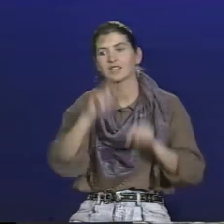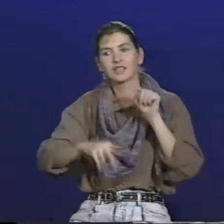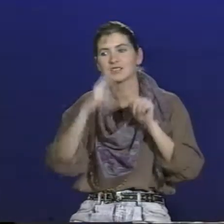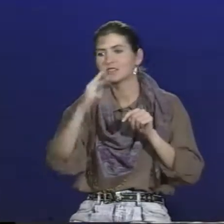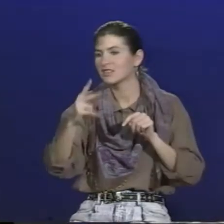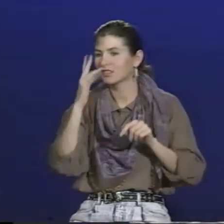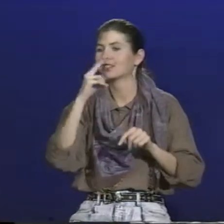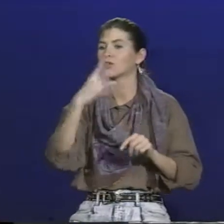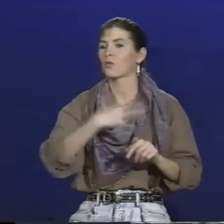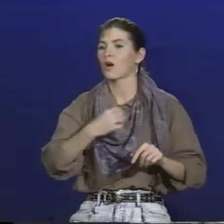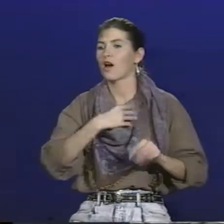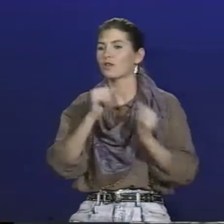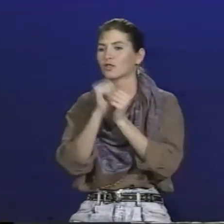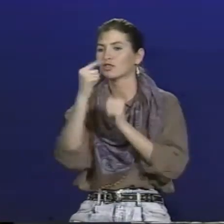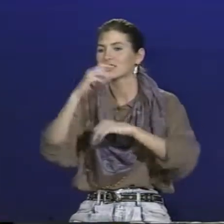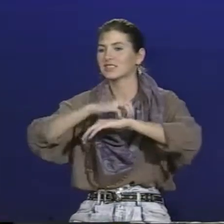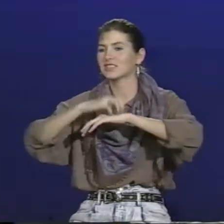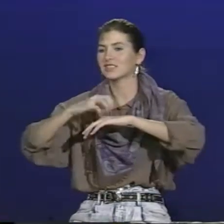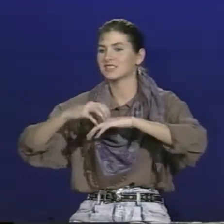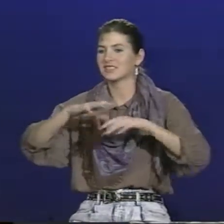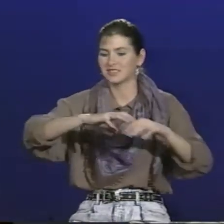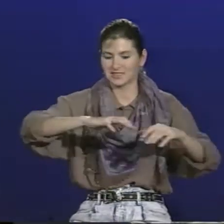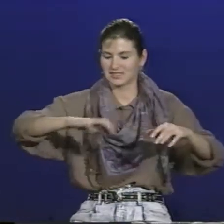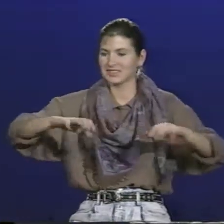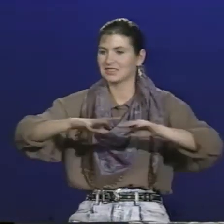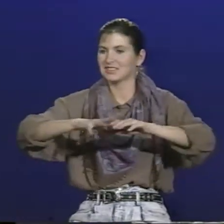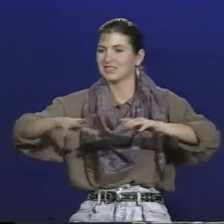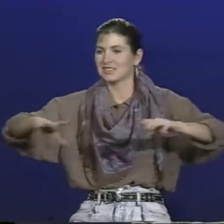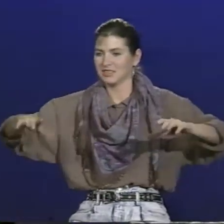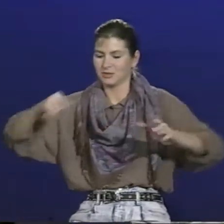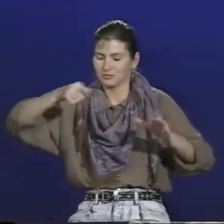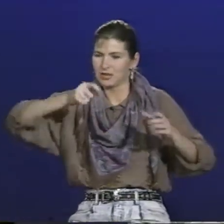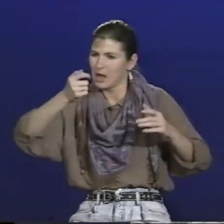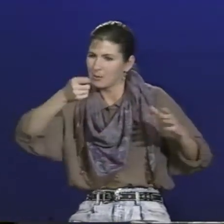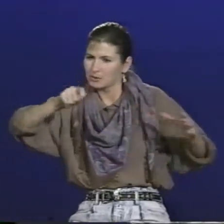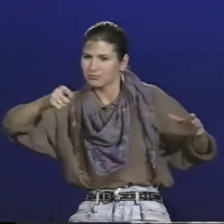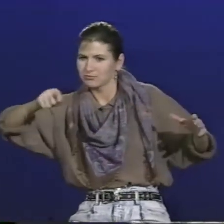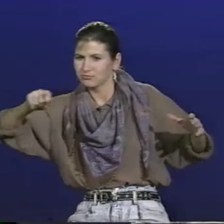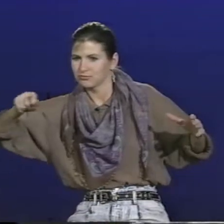until you can't see the salmon anymore. All you can see is the cream sauce on top.